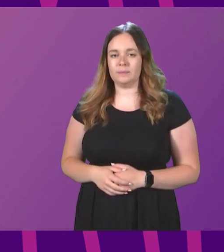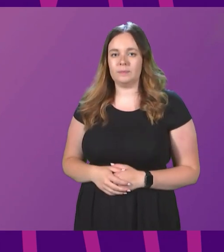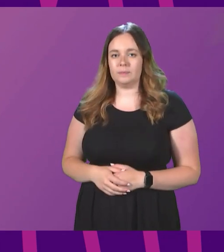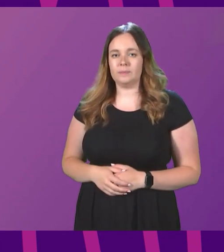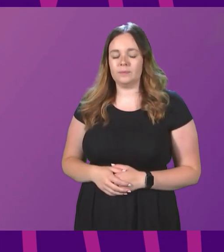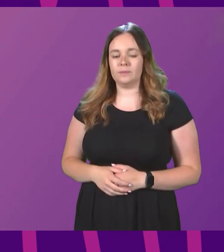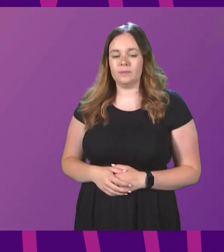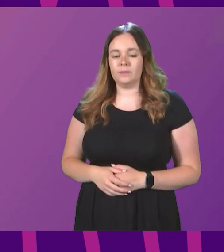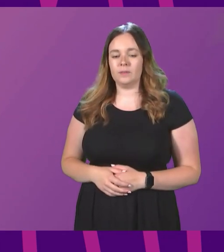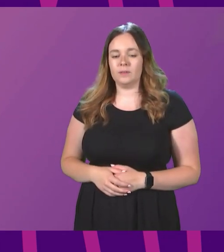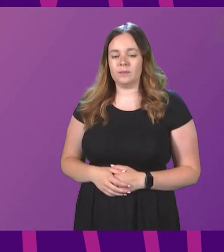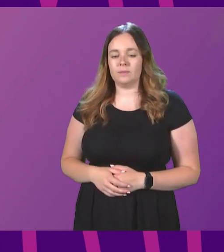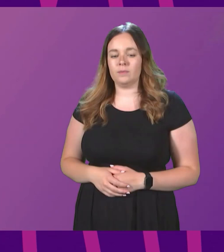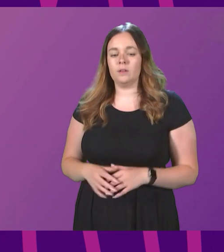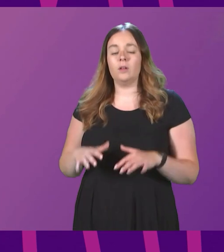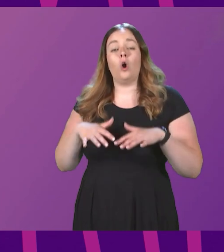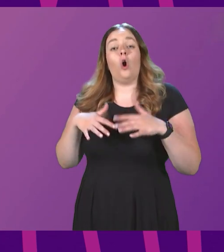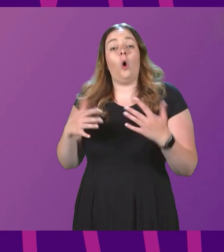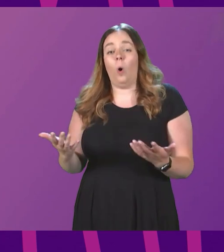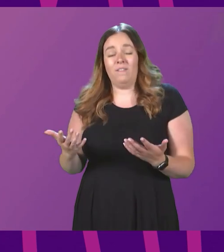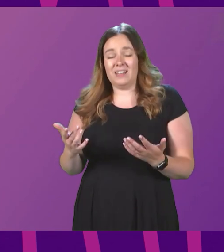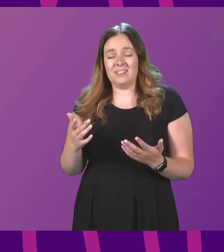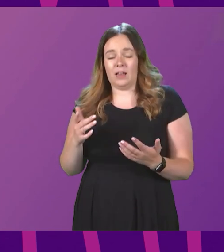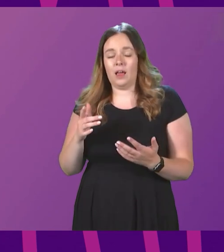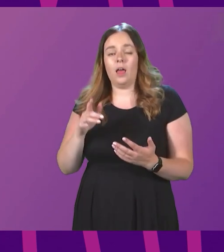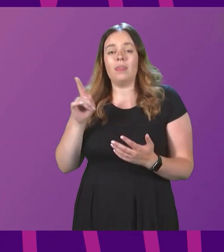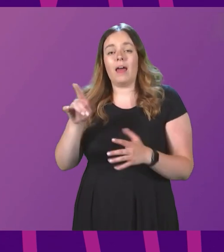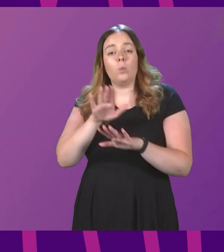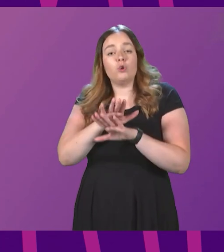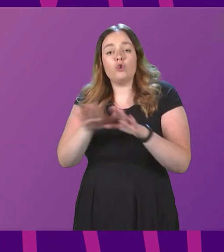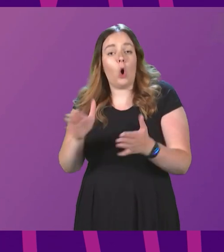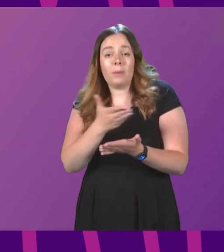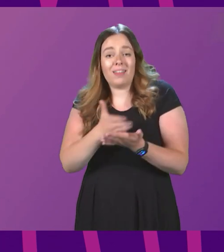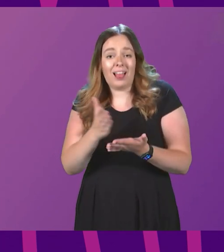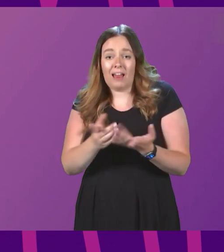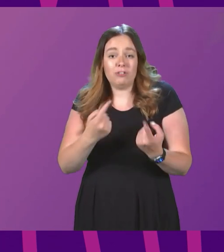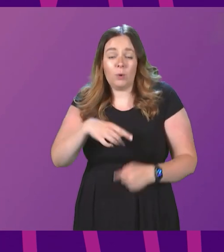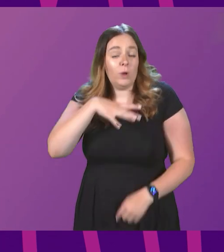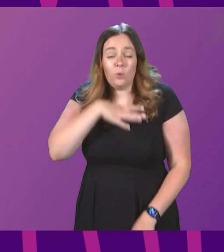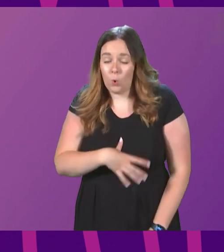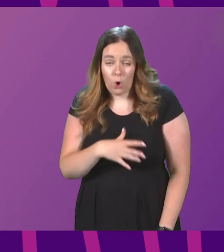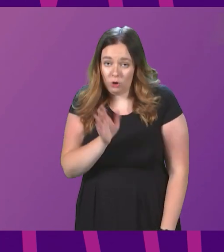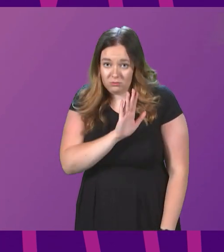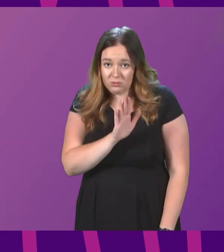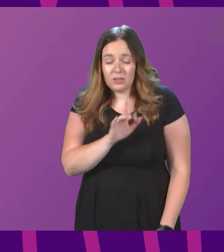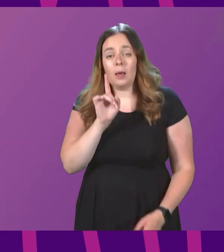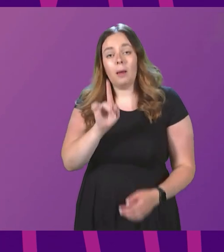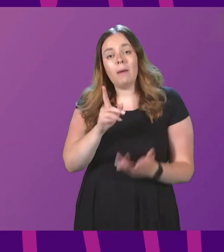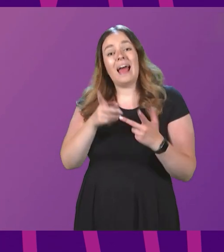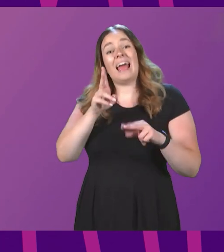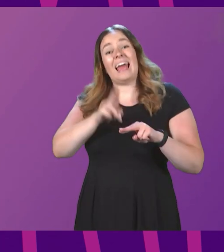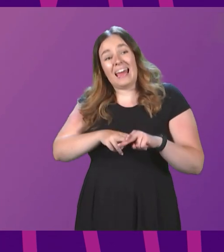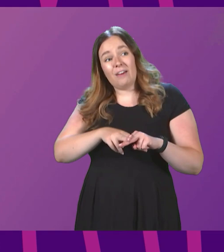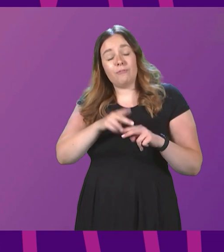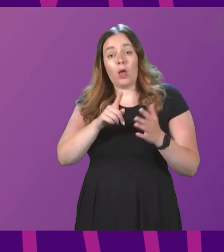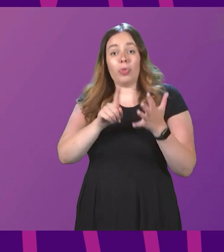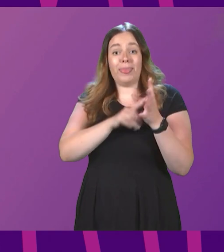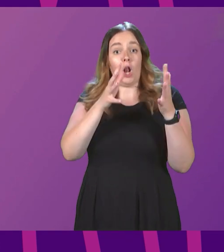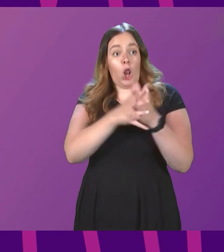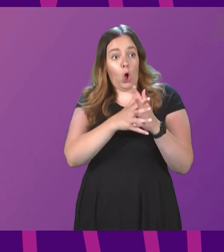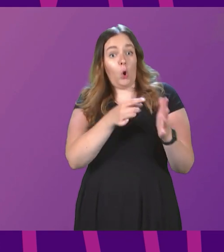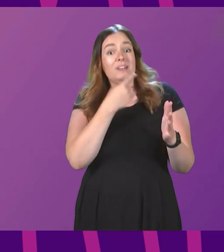Obviously, that would not be the clarity we hope for. But if that is what the law